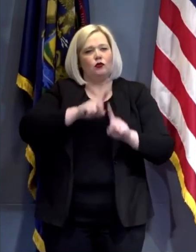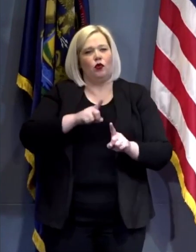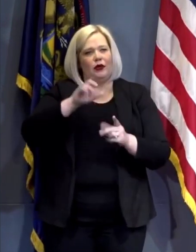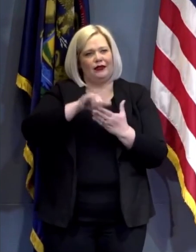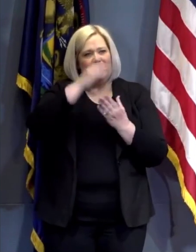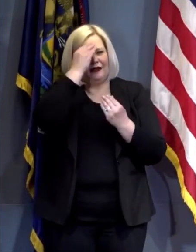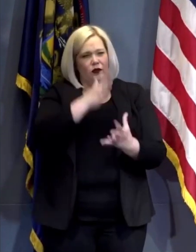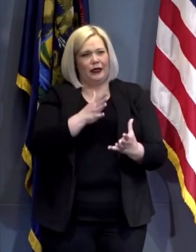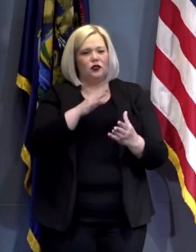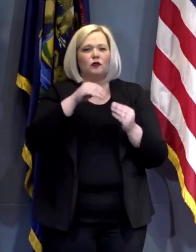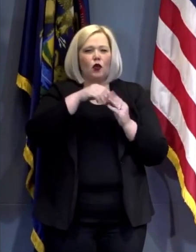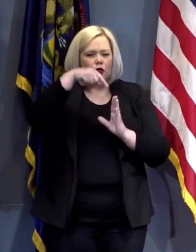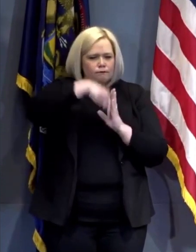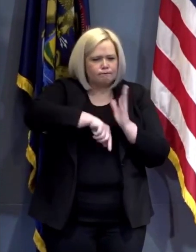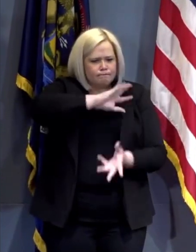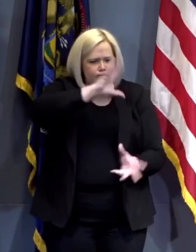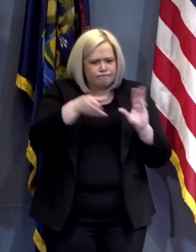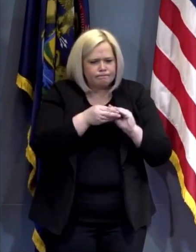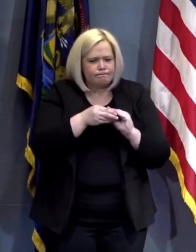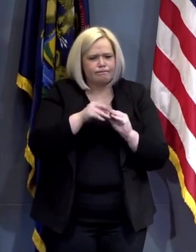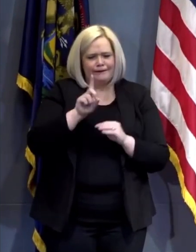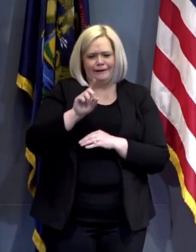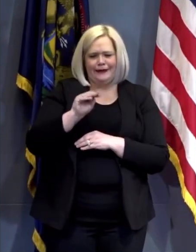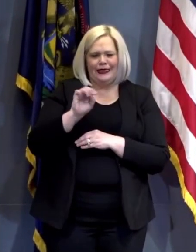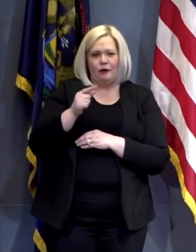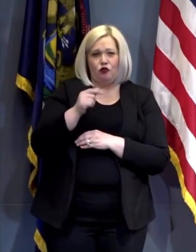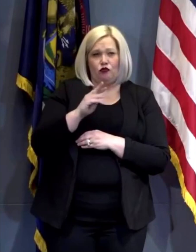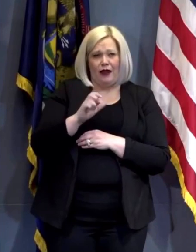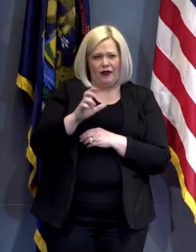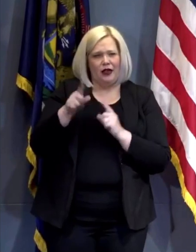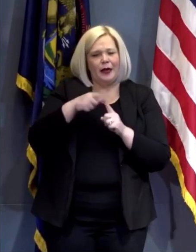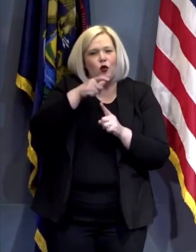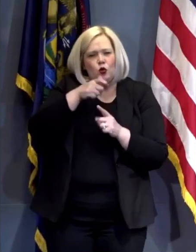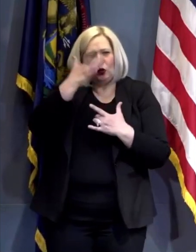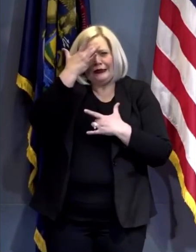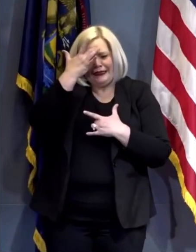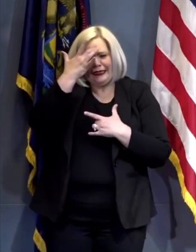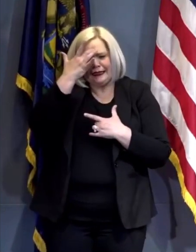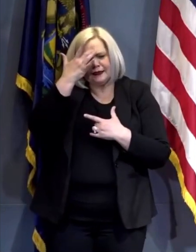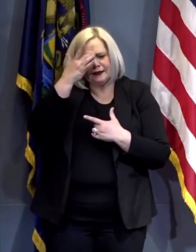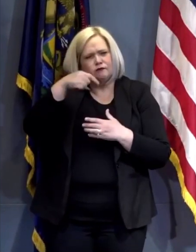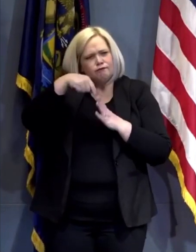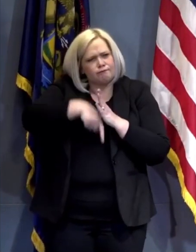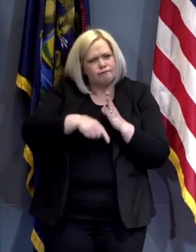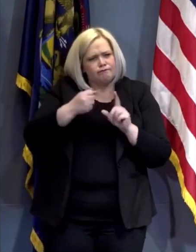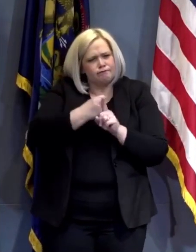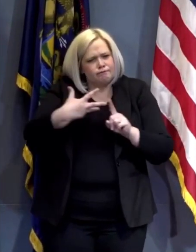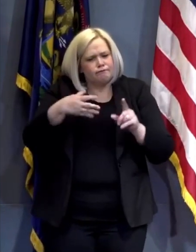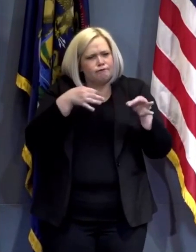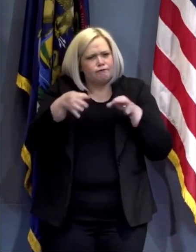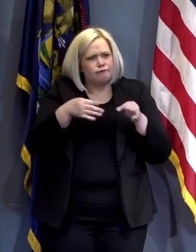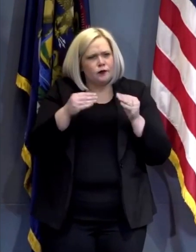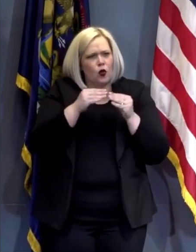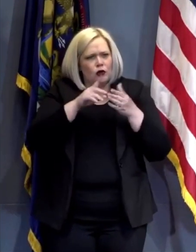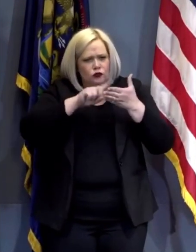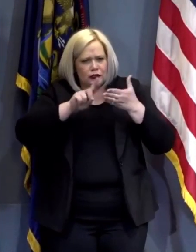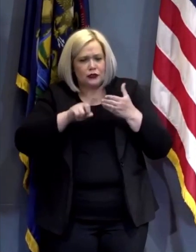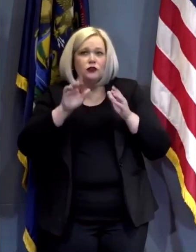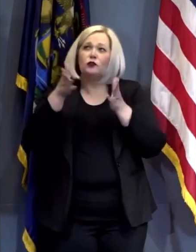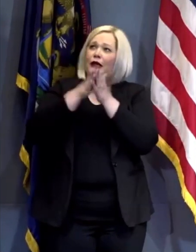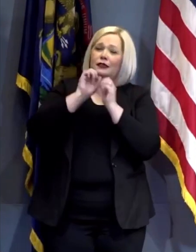and more comprehensive demographic information on a regular basis and we're also going to be calling on the federal government to do that as well.